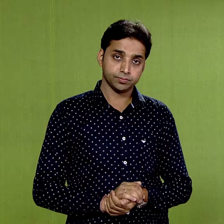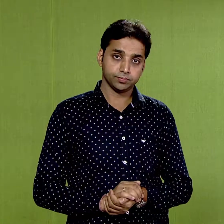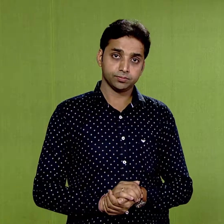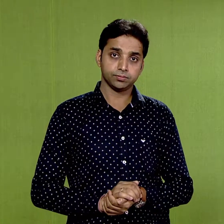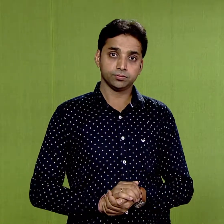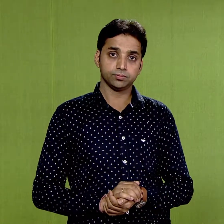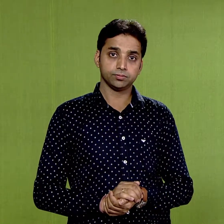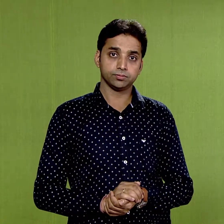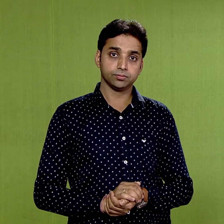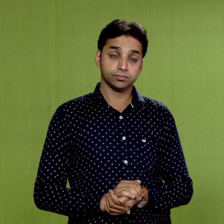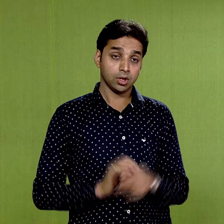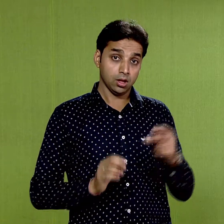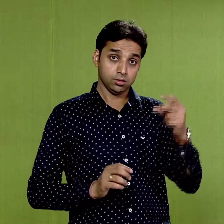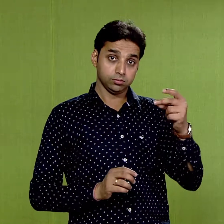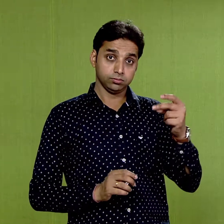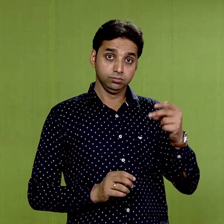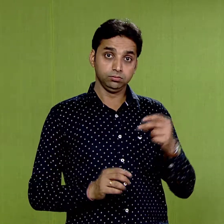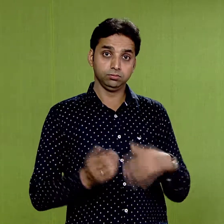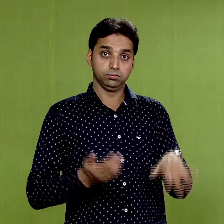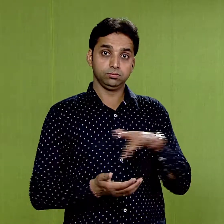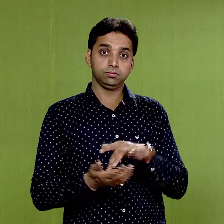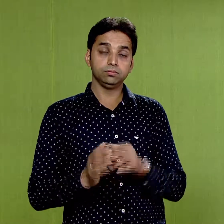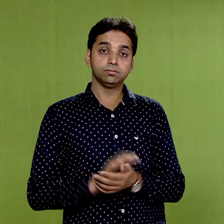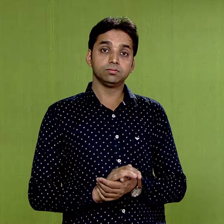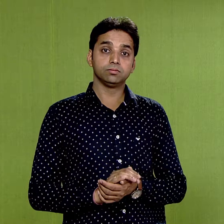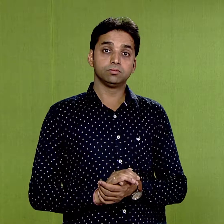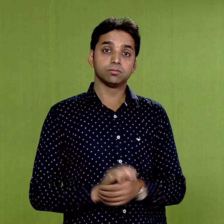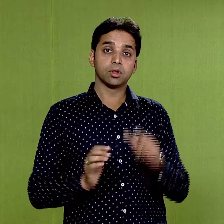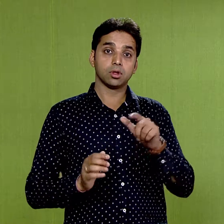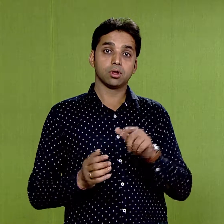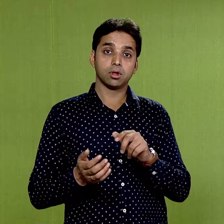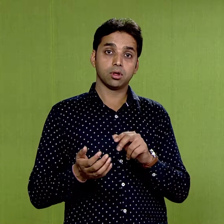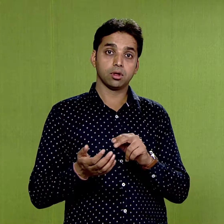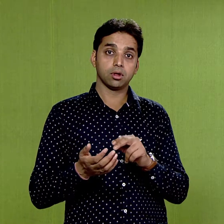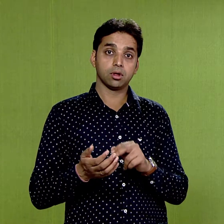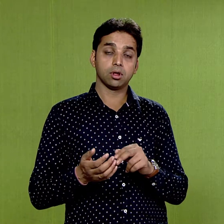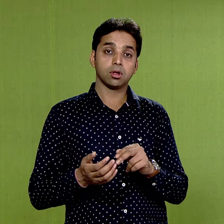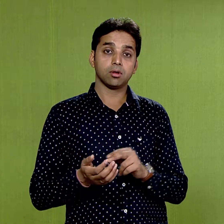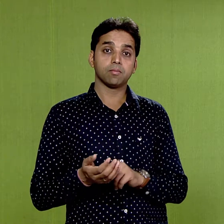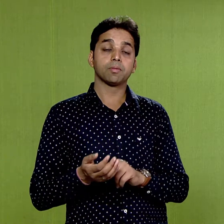The second one was line drawing and painting on textile,